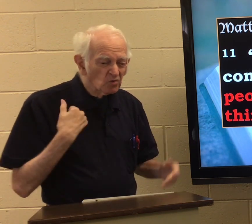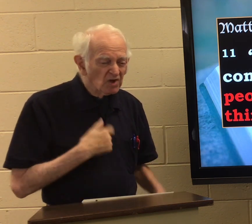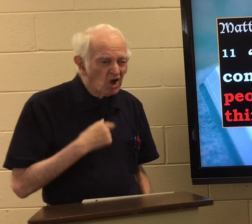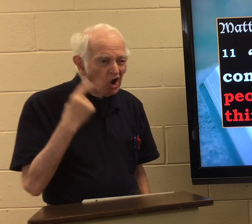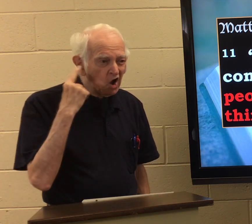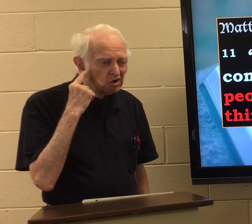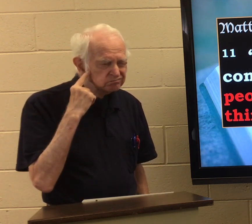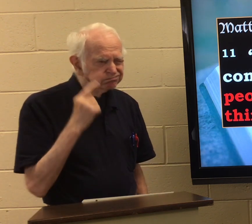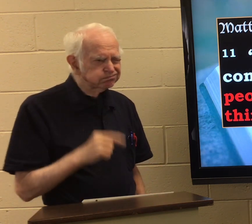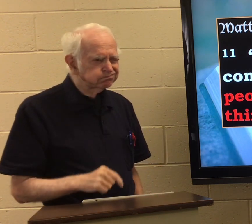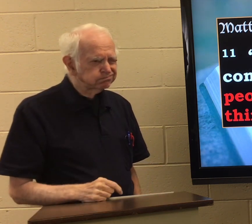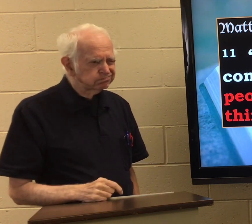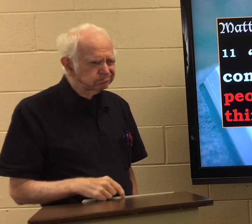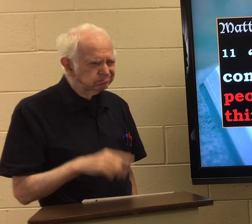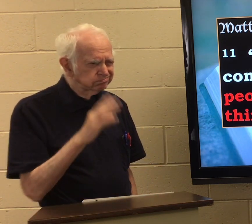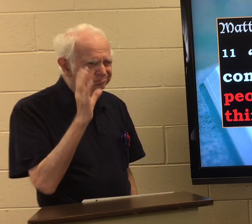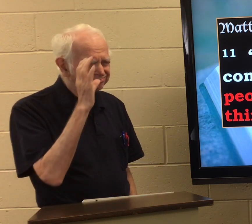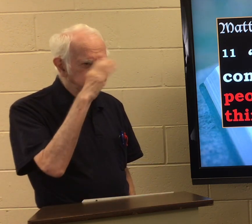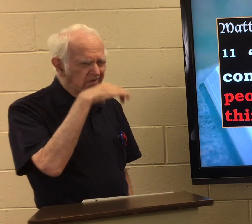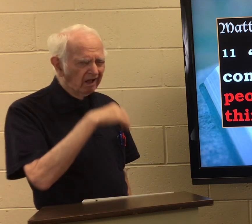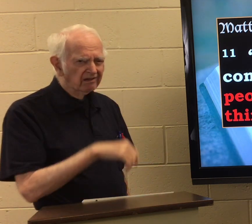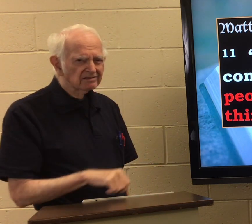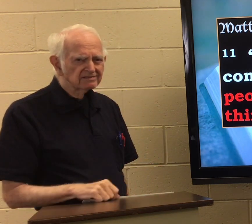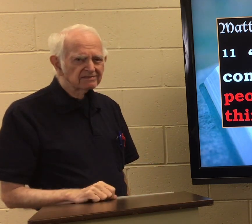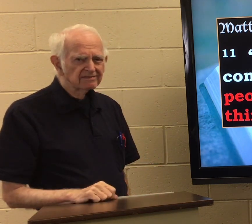Some things that we hear, it's like, wait a minute, that's strange.